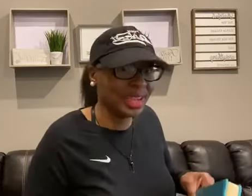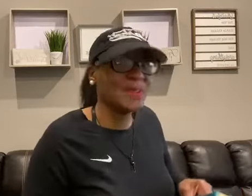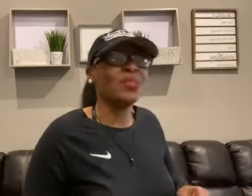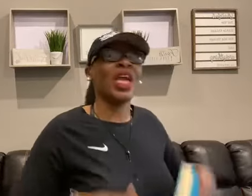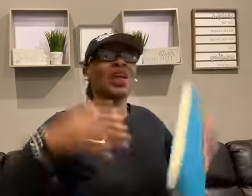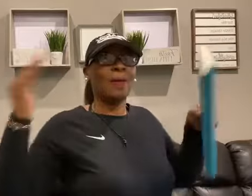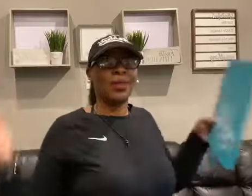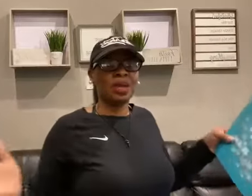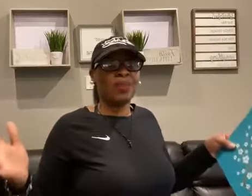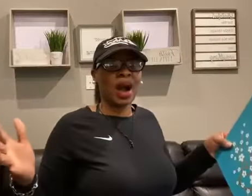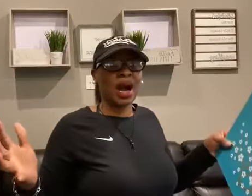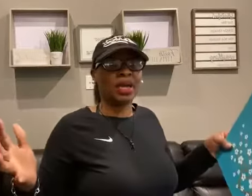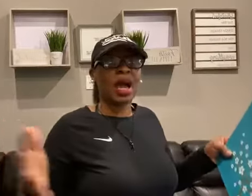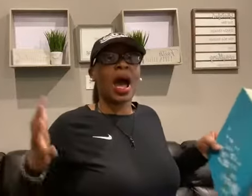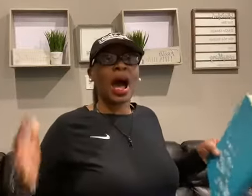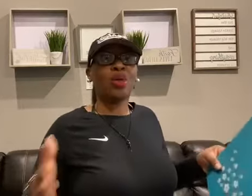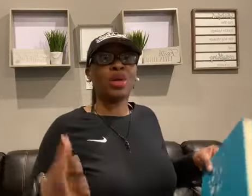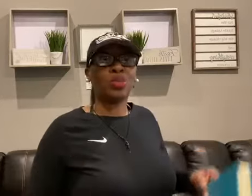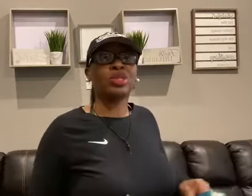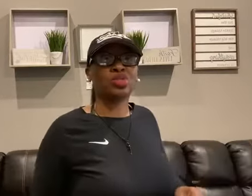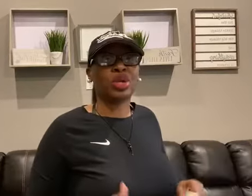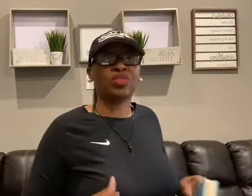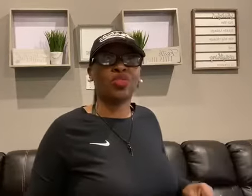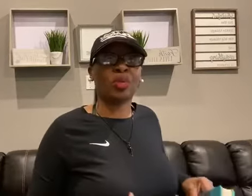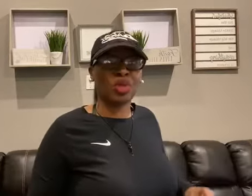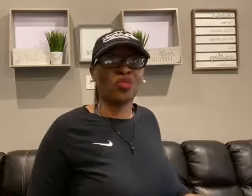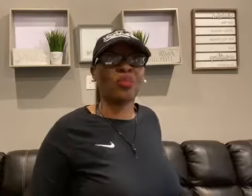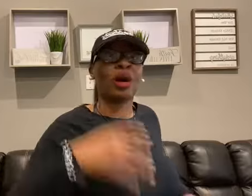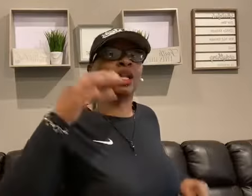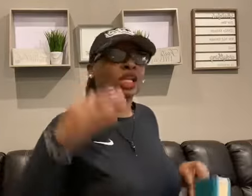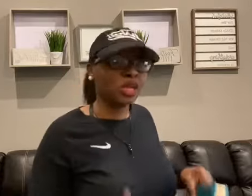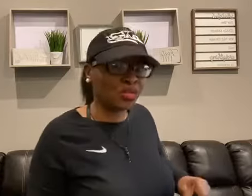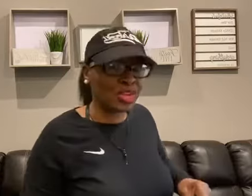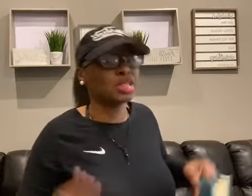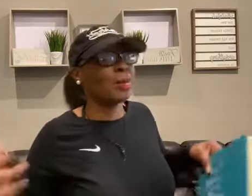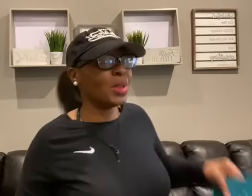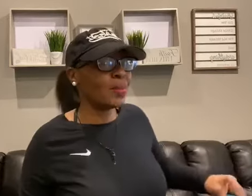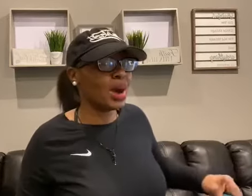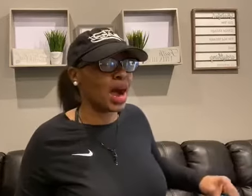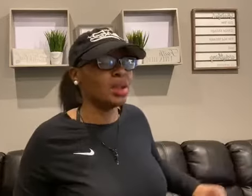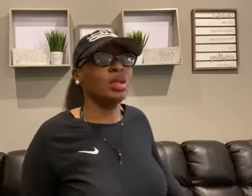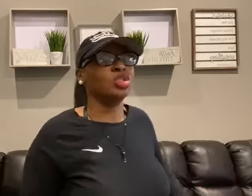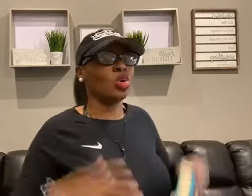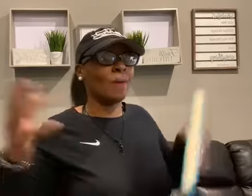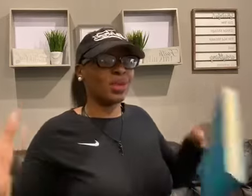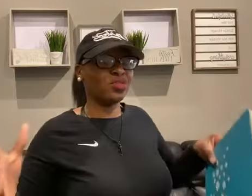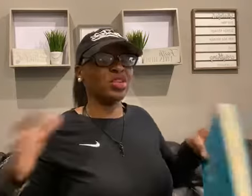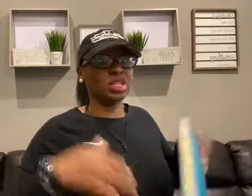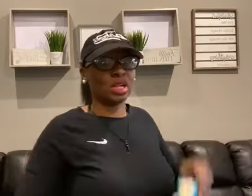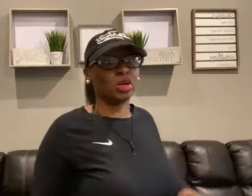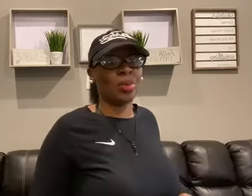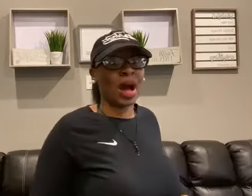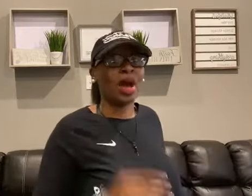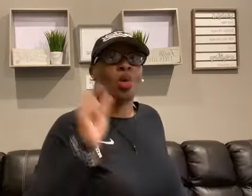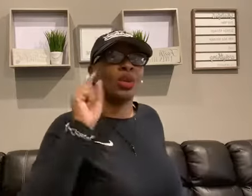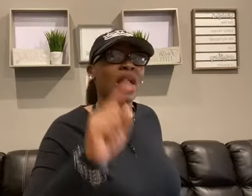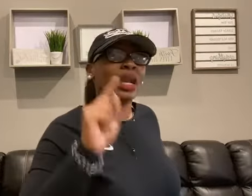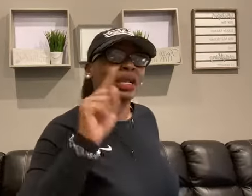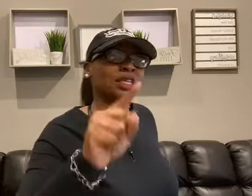in a big pond. How can we transform you from a little fish in a big pond to a big fish in a little pond? We got to